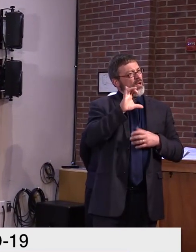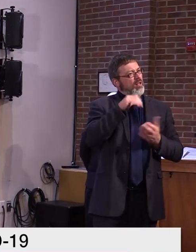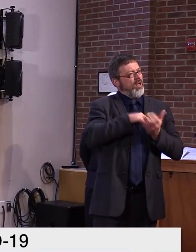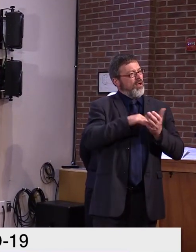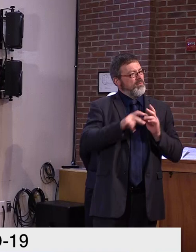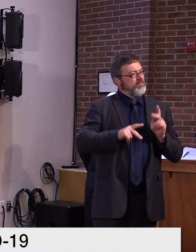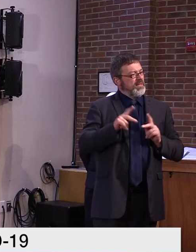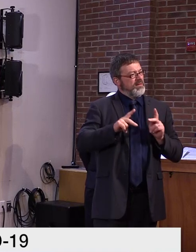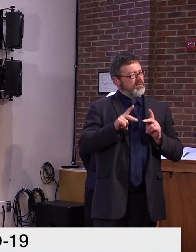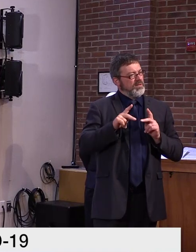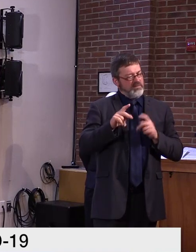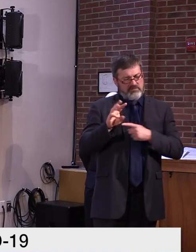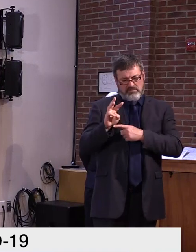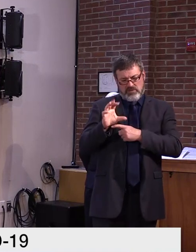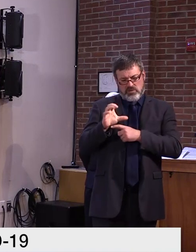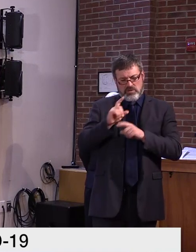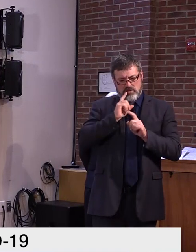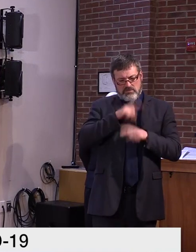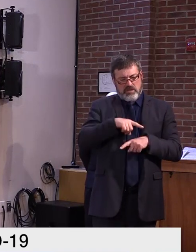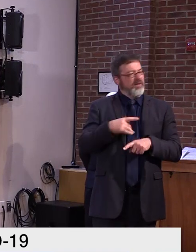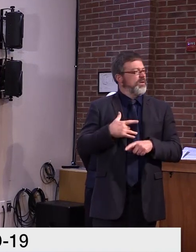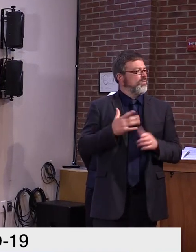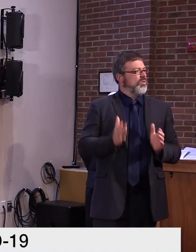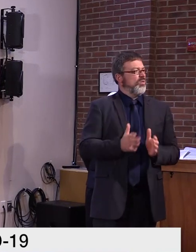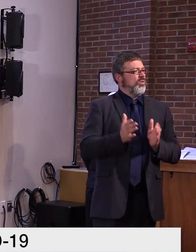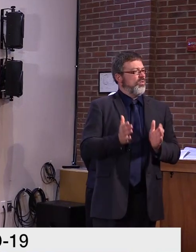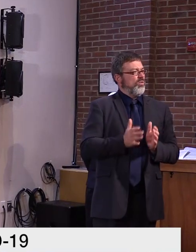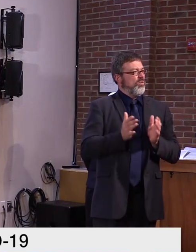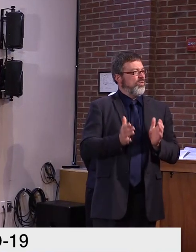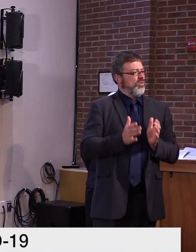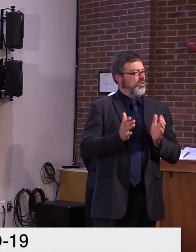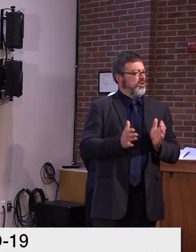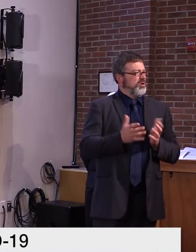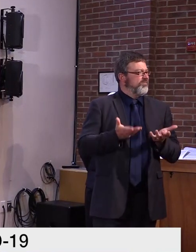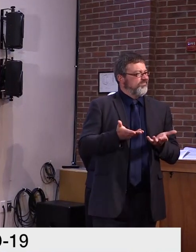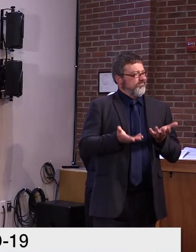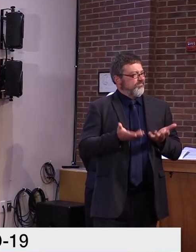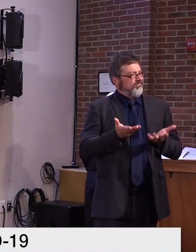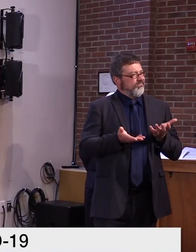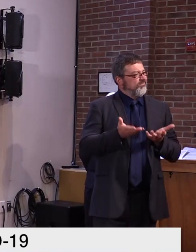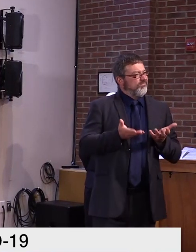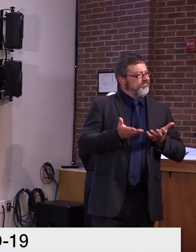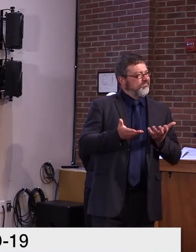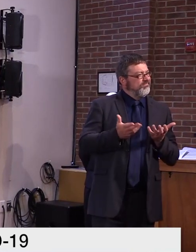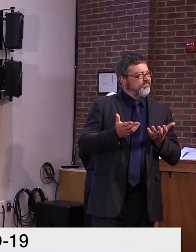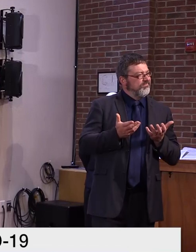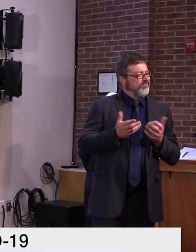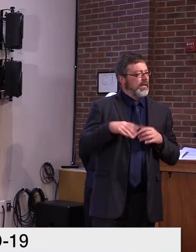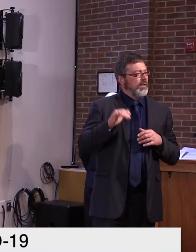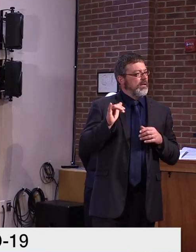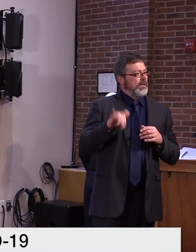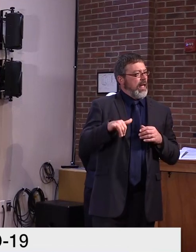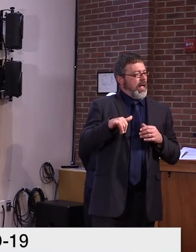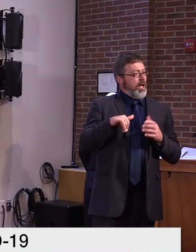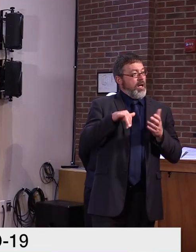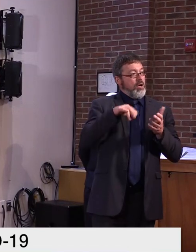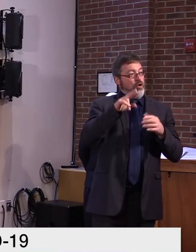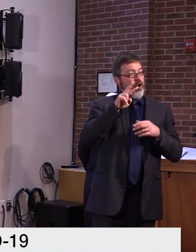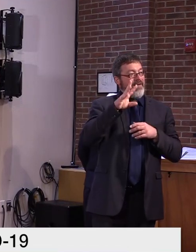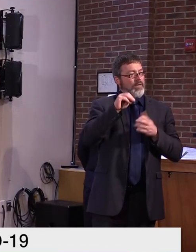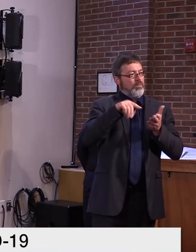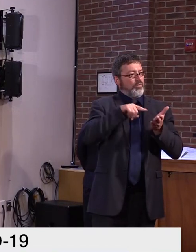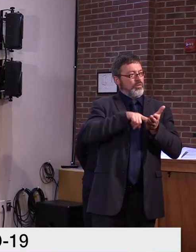like percentage of people who have, um, antibodies across Chittenden County or